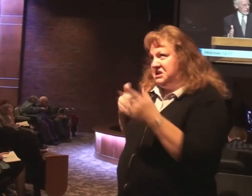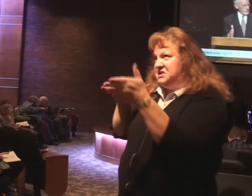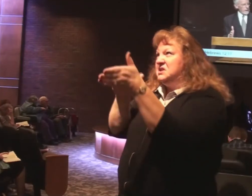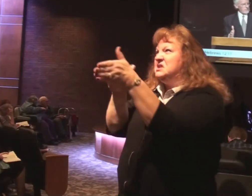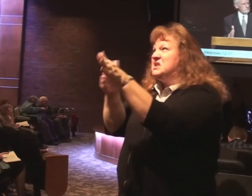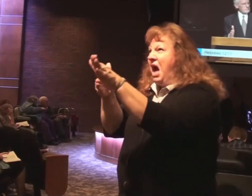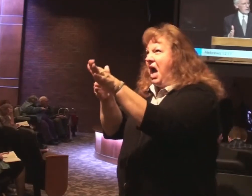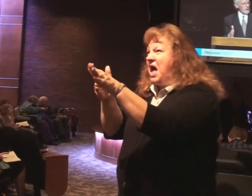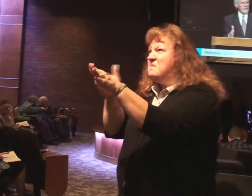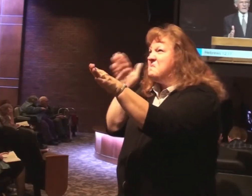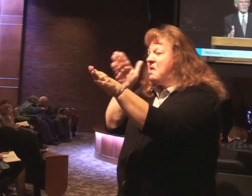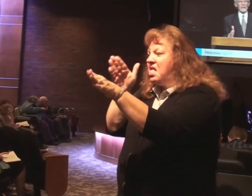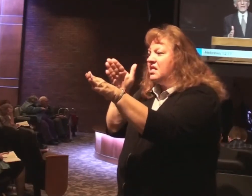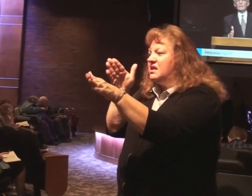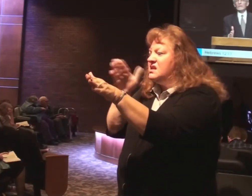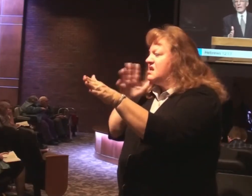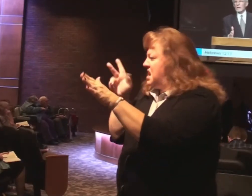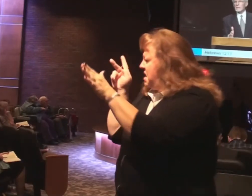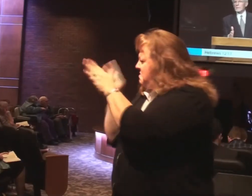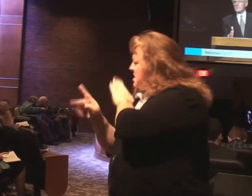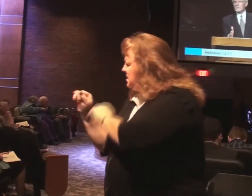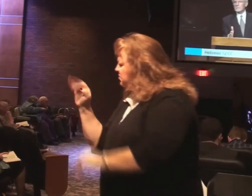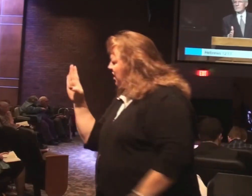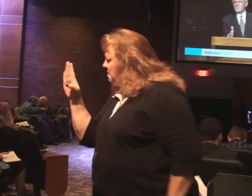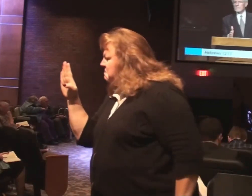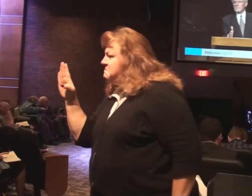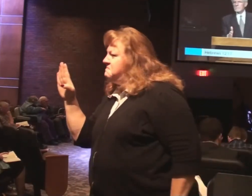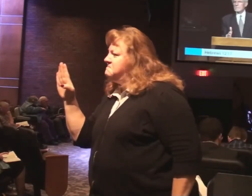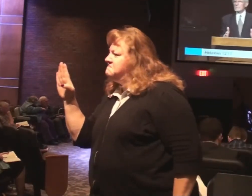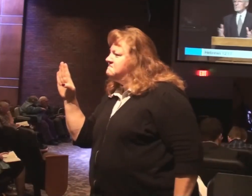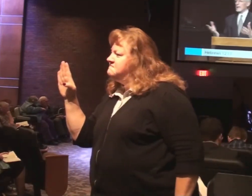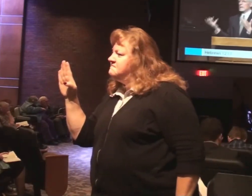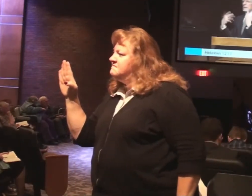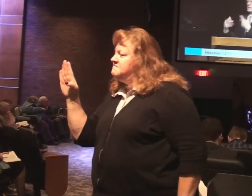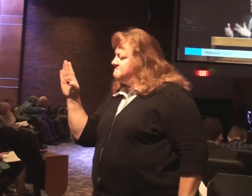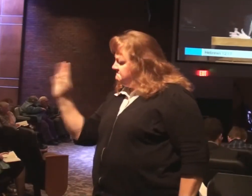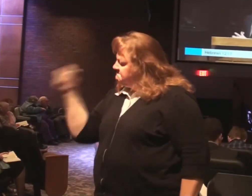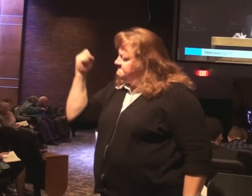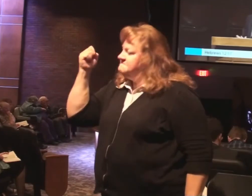now. Then I'm going to kill Jacob. Then I'll take the blessing back.